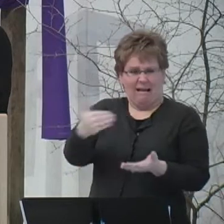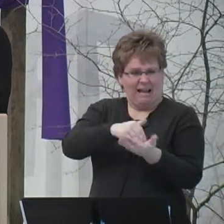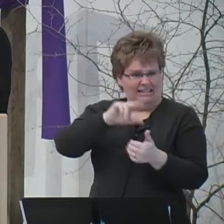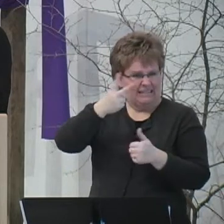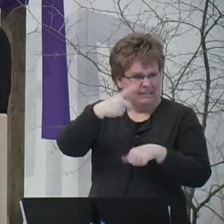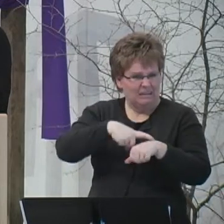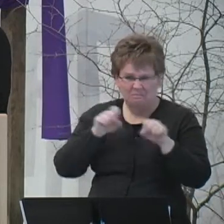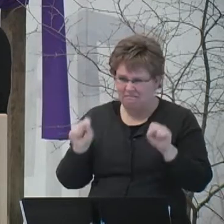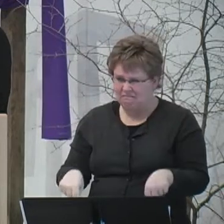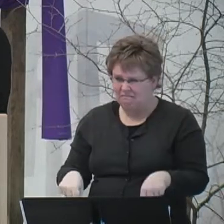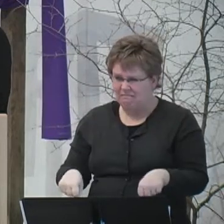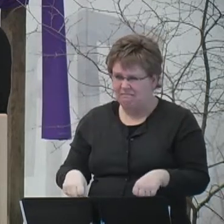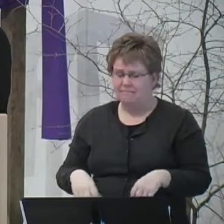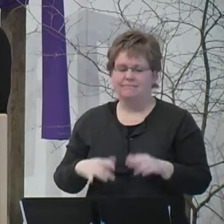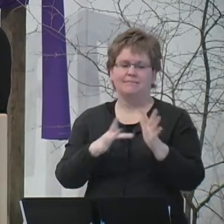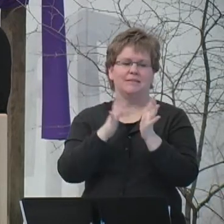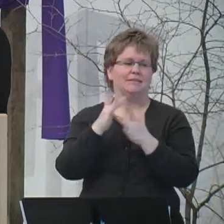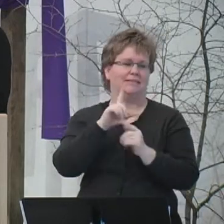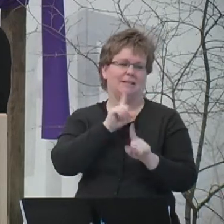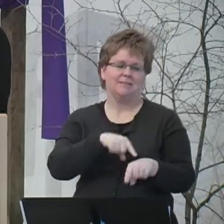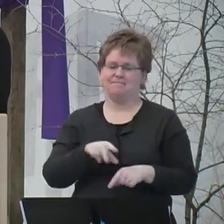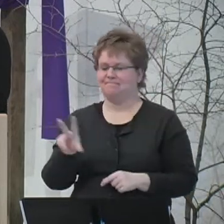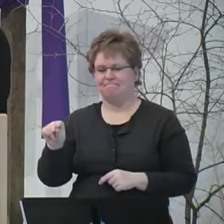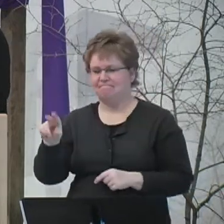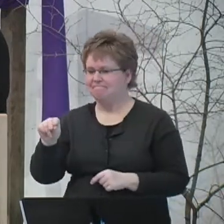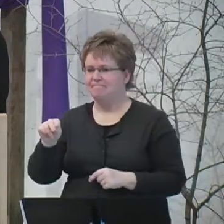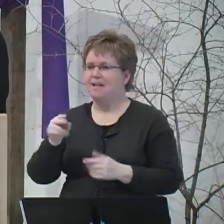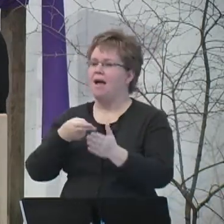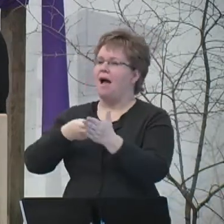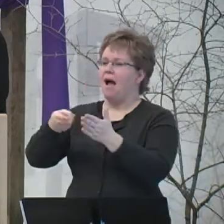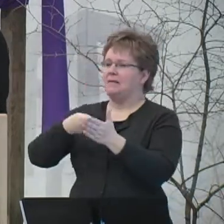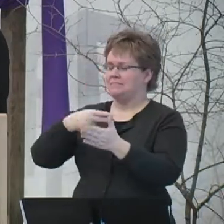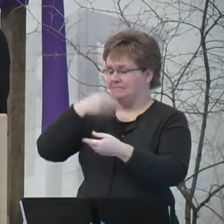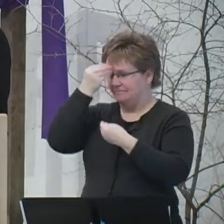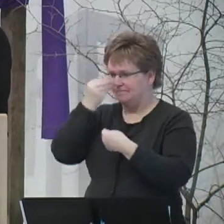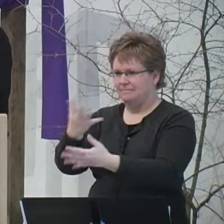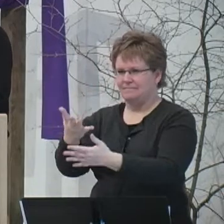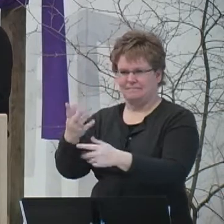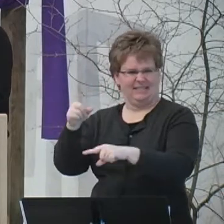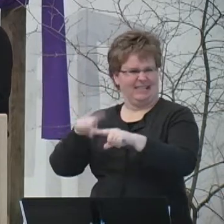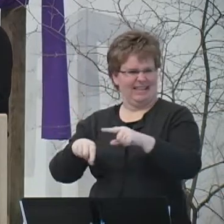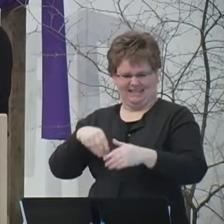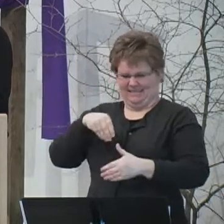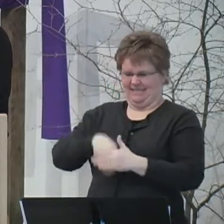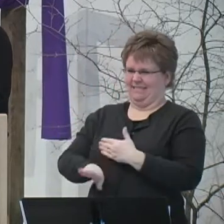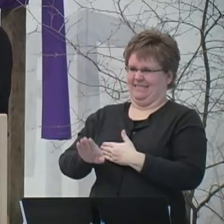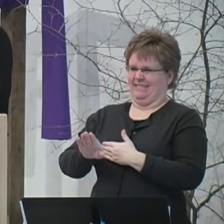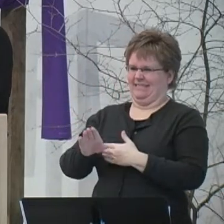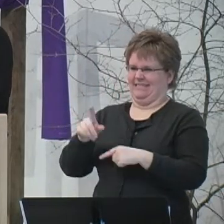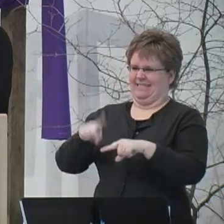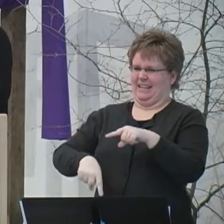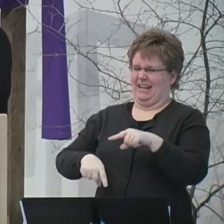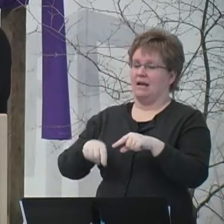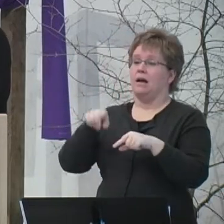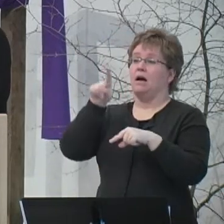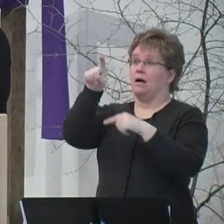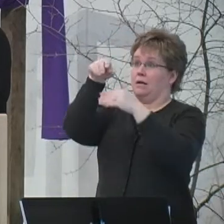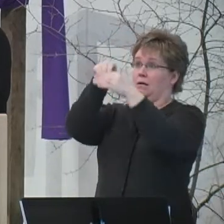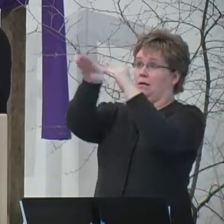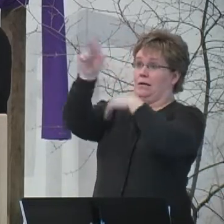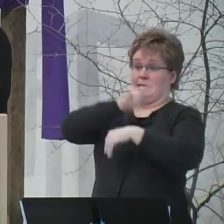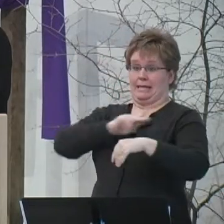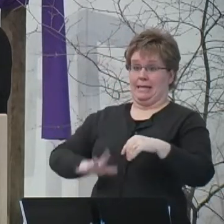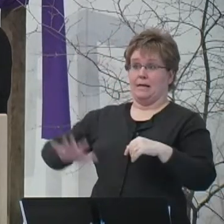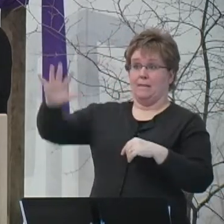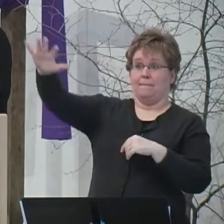born? Jesus answered, Very truly I tell you, no one can enter the kingdom of God without being born of